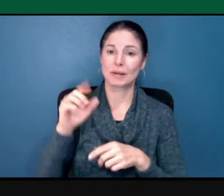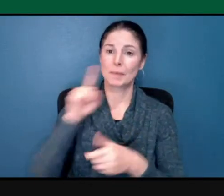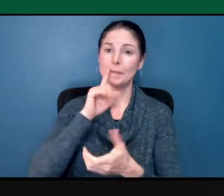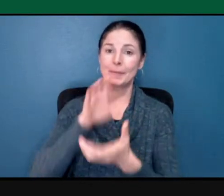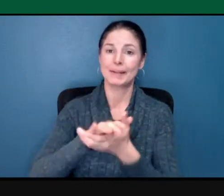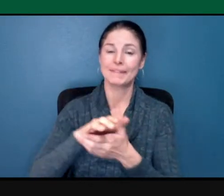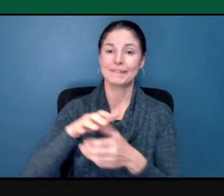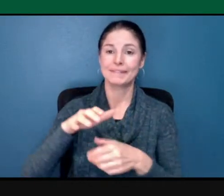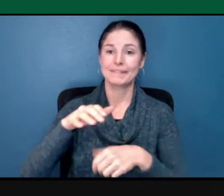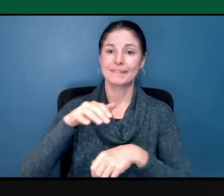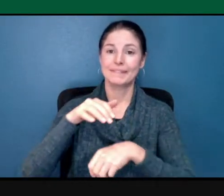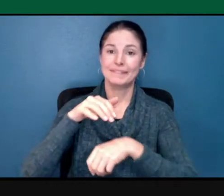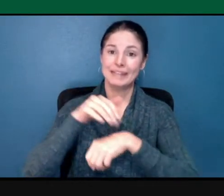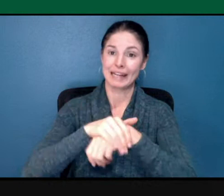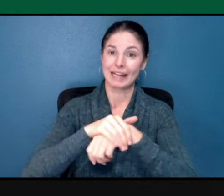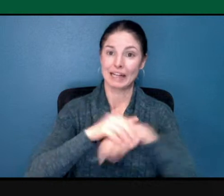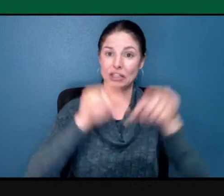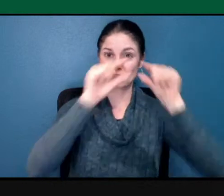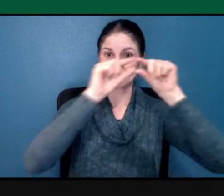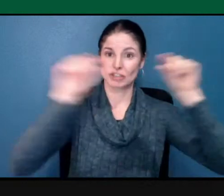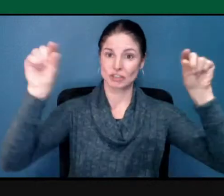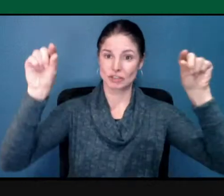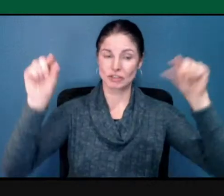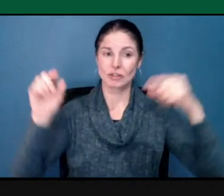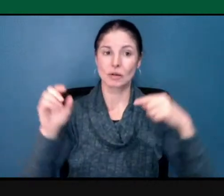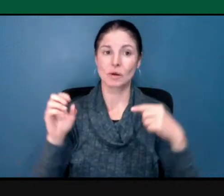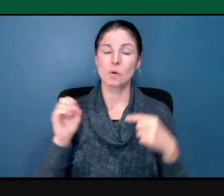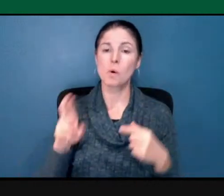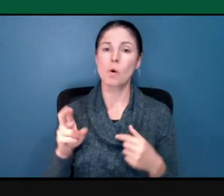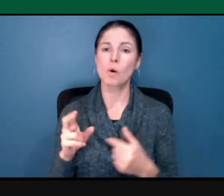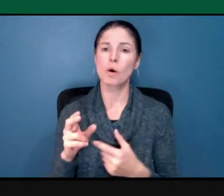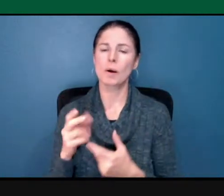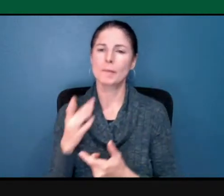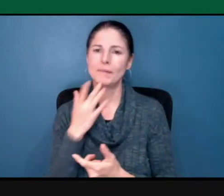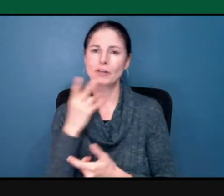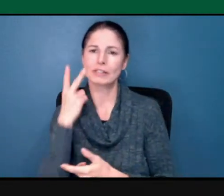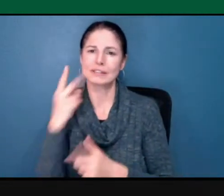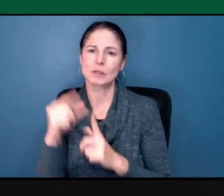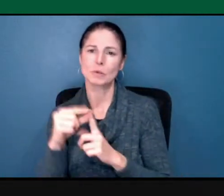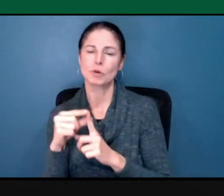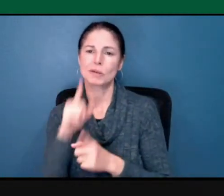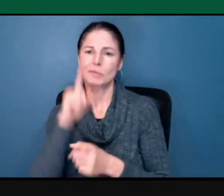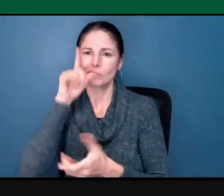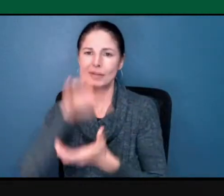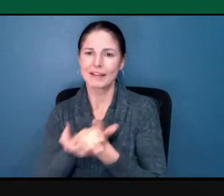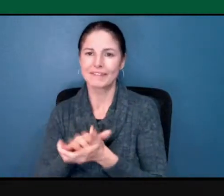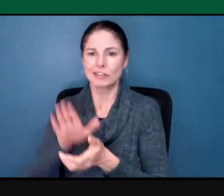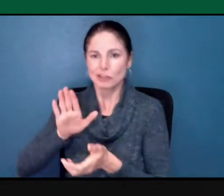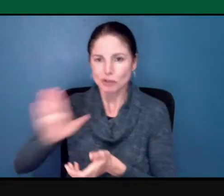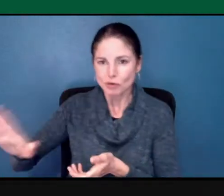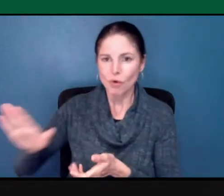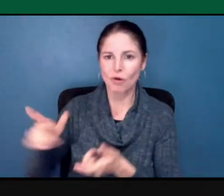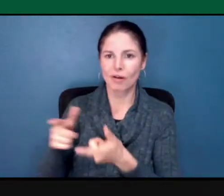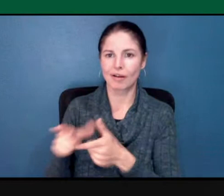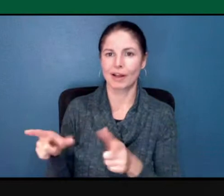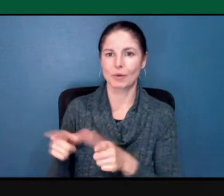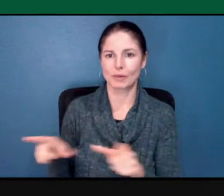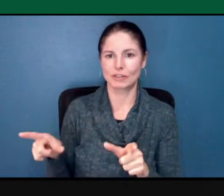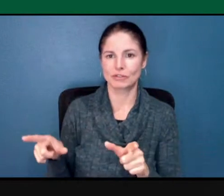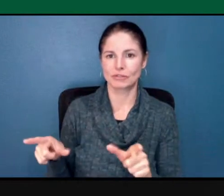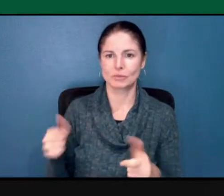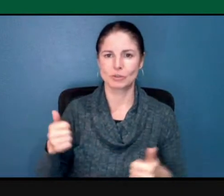Believe in your home language? And so for that reason, right, you have a diverse